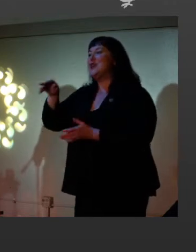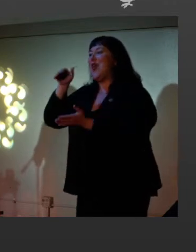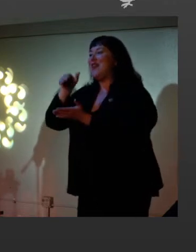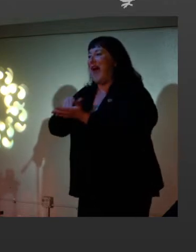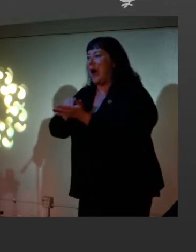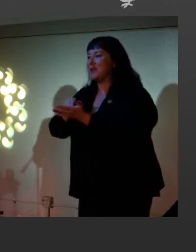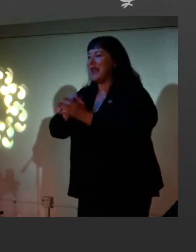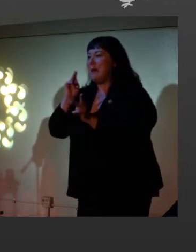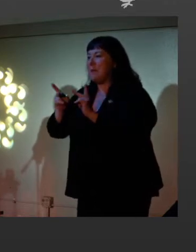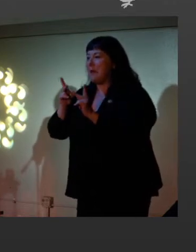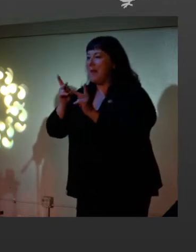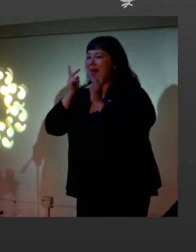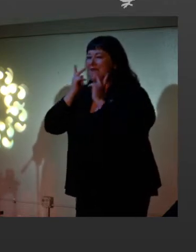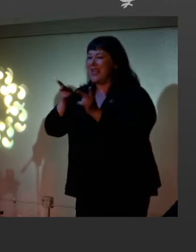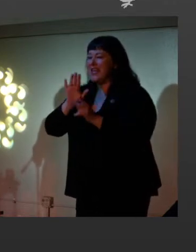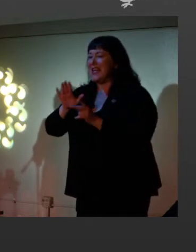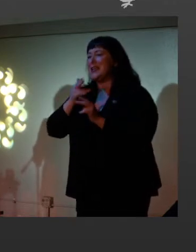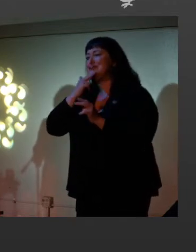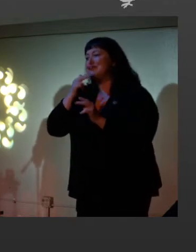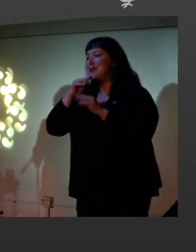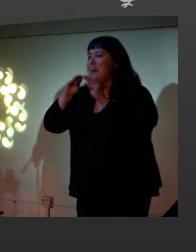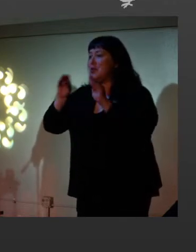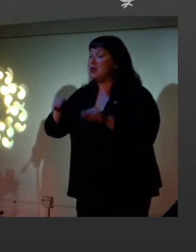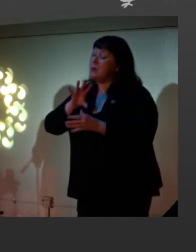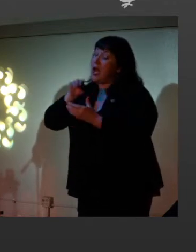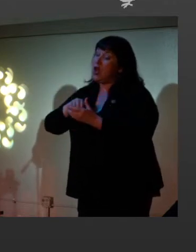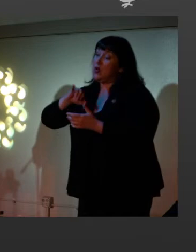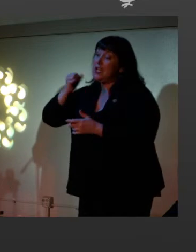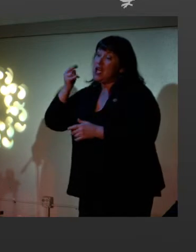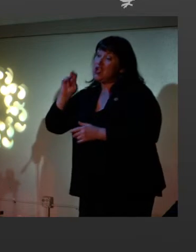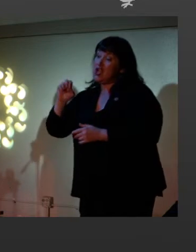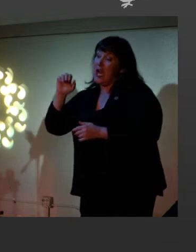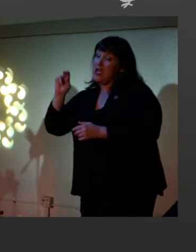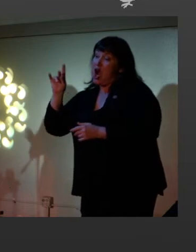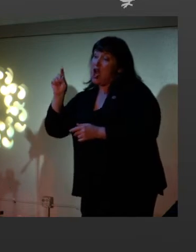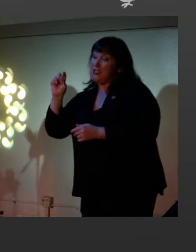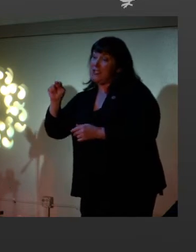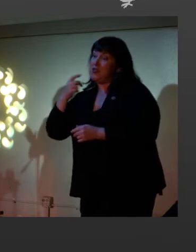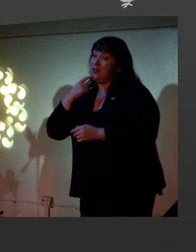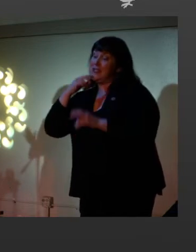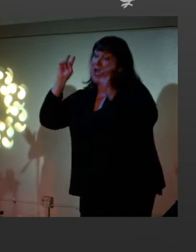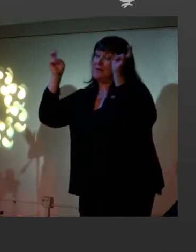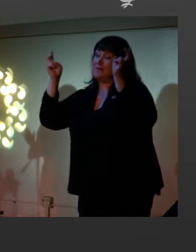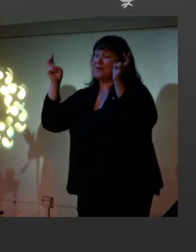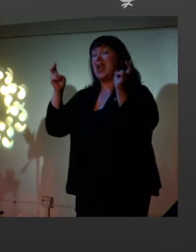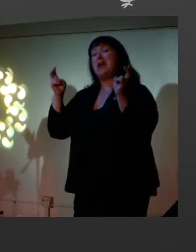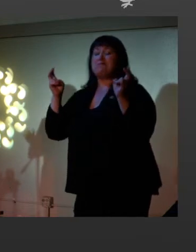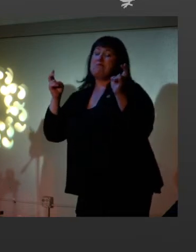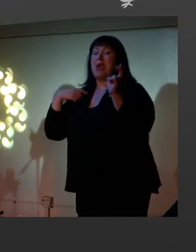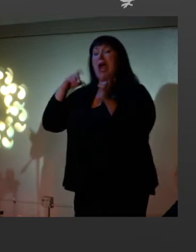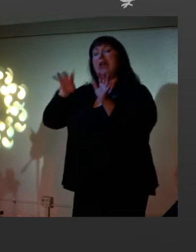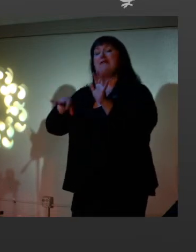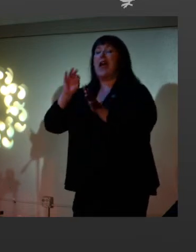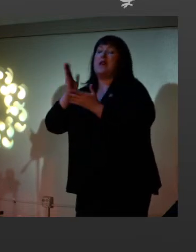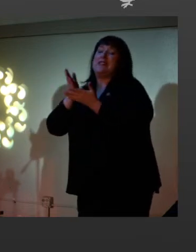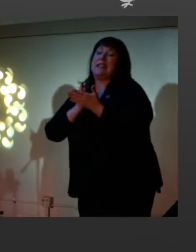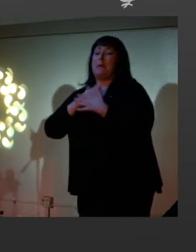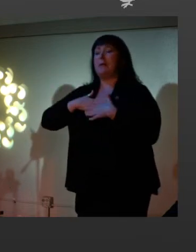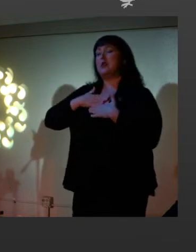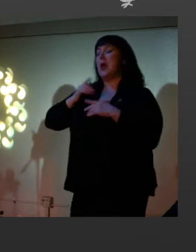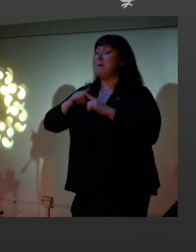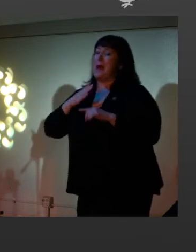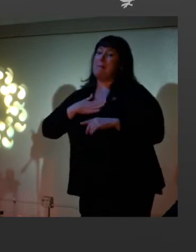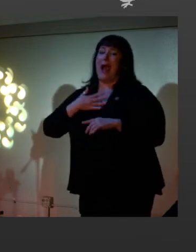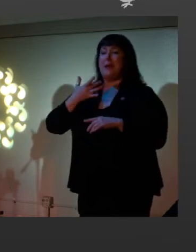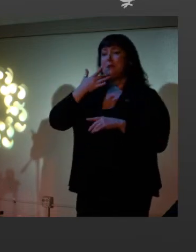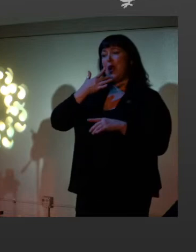at his little museum, which included Jane Austen, who said, quote, she found some amusement, though my preference for men and